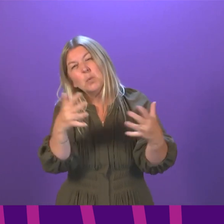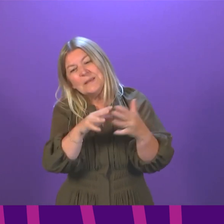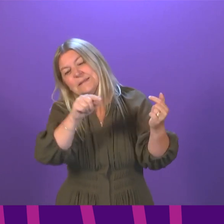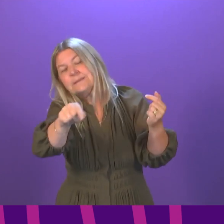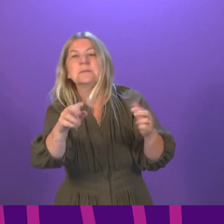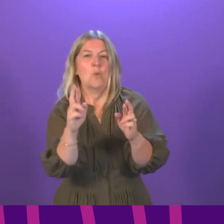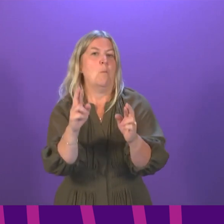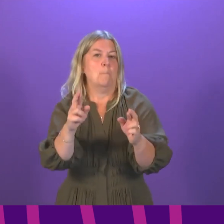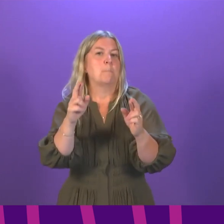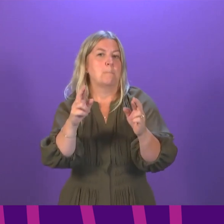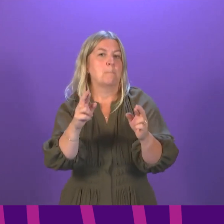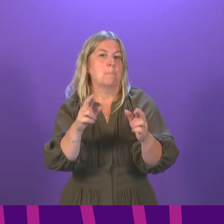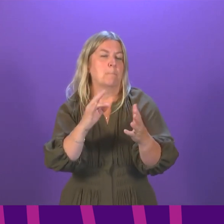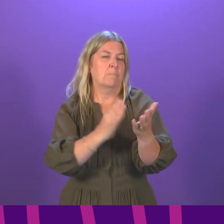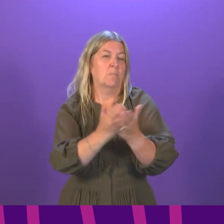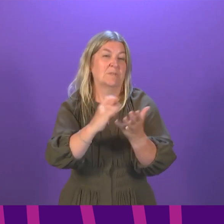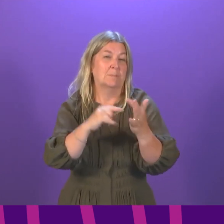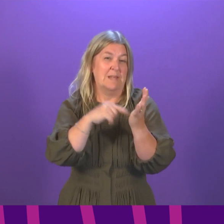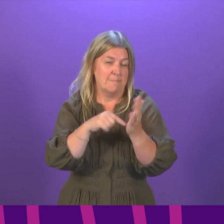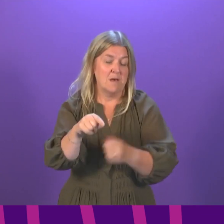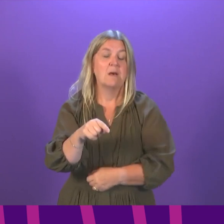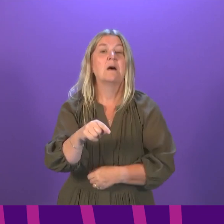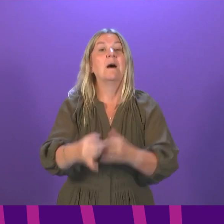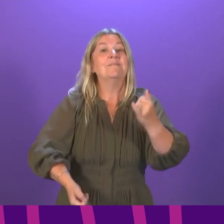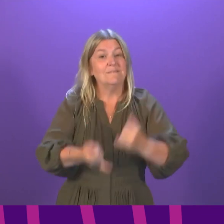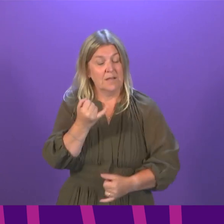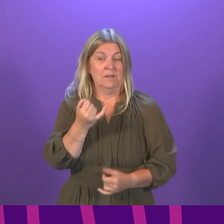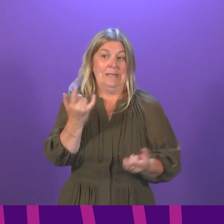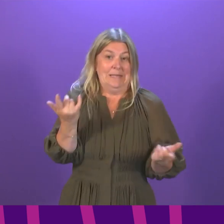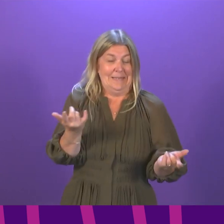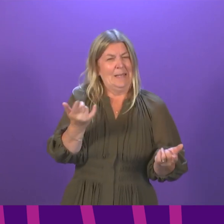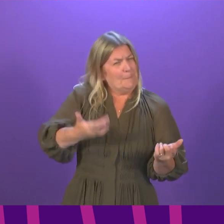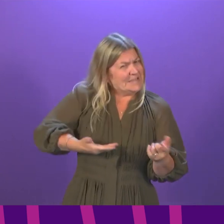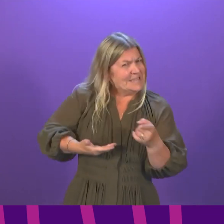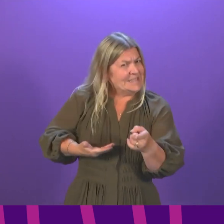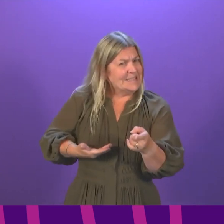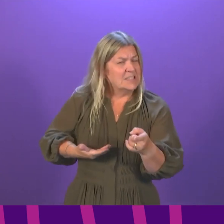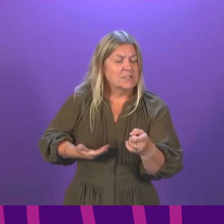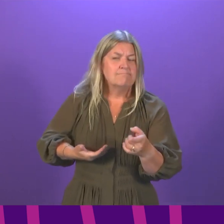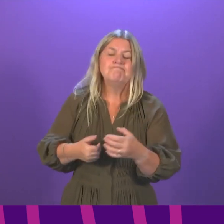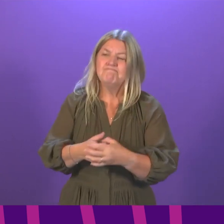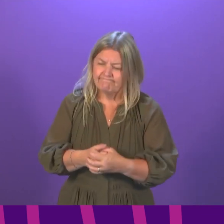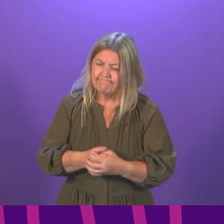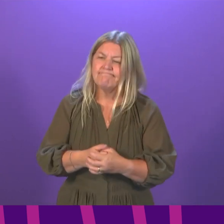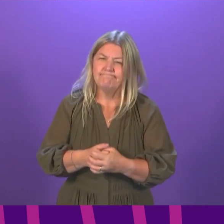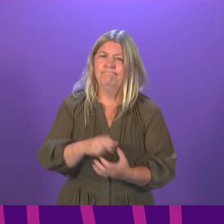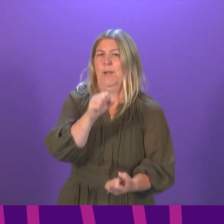certainly into September. Finally, I think on businesses, the most important thing we can do for businesses